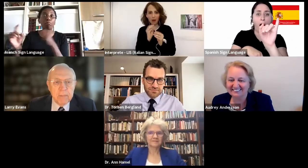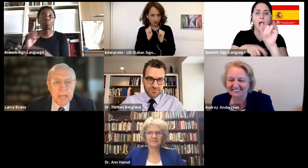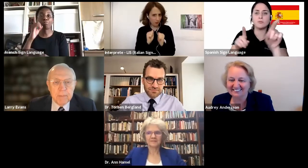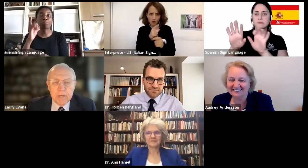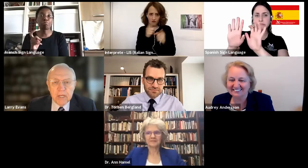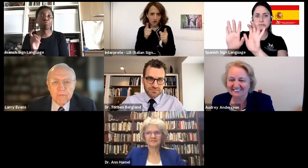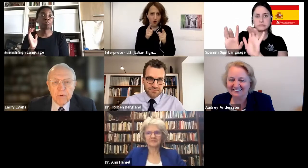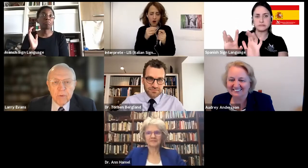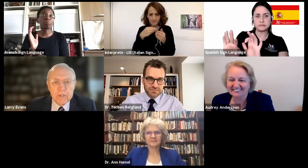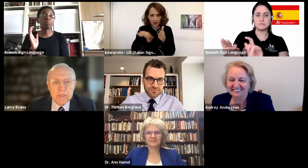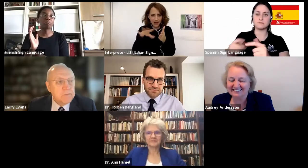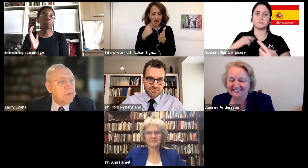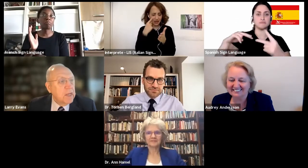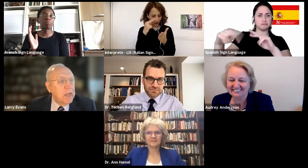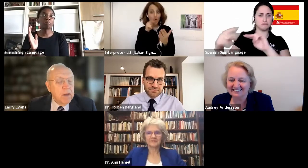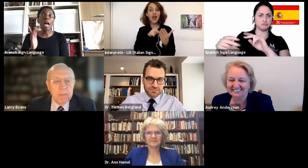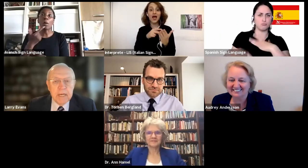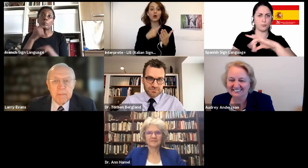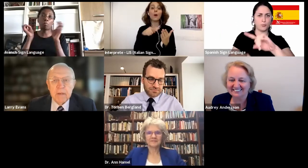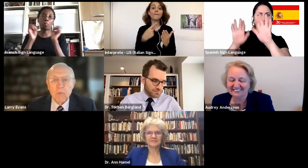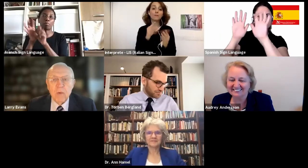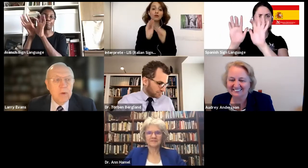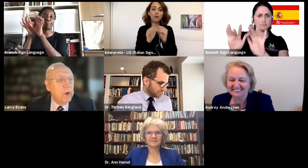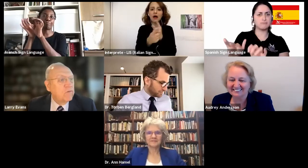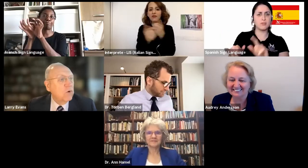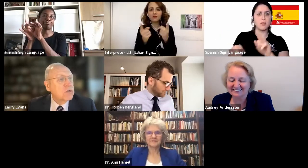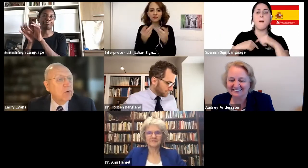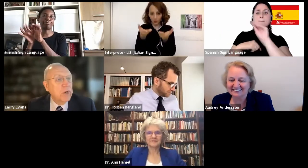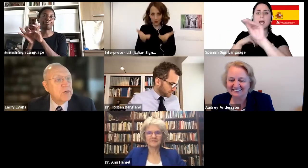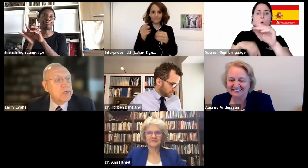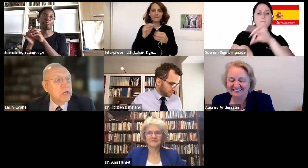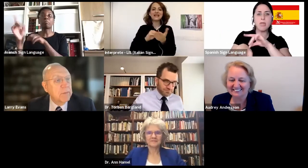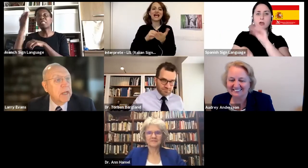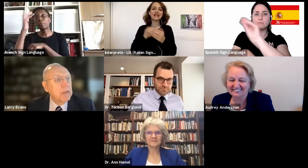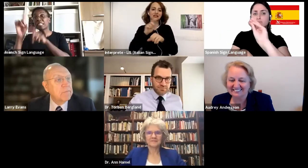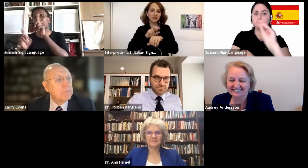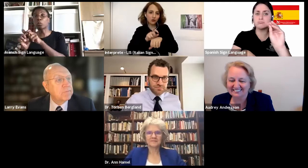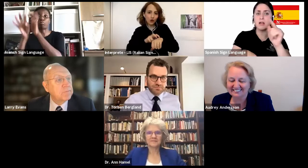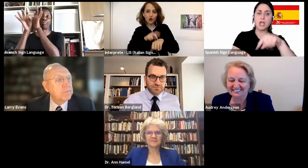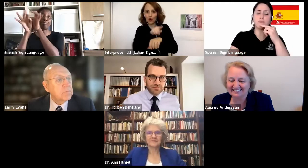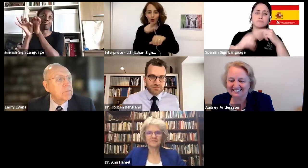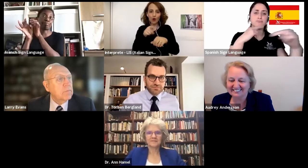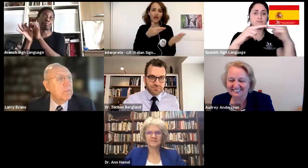They'll be happy to take a few questions. But let me, while we wait for some questions to come in,